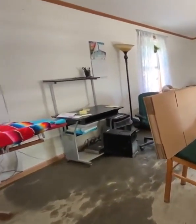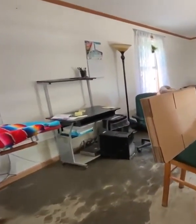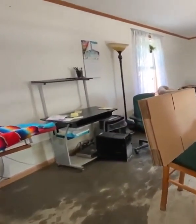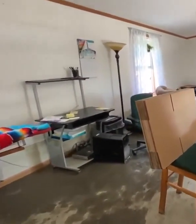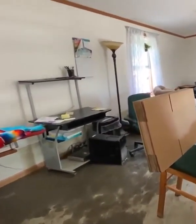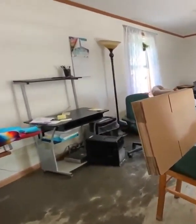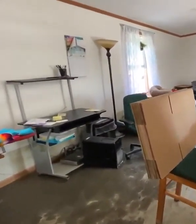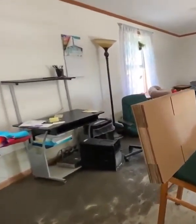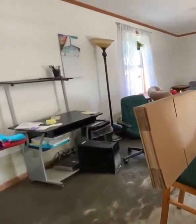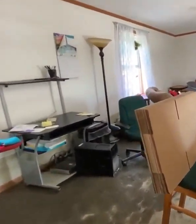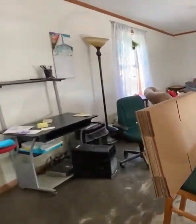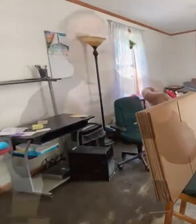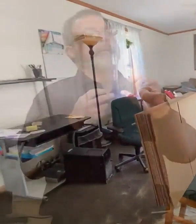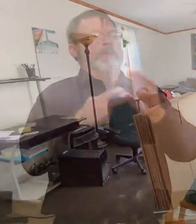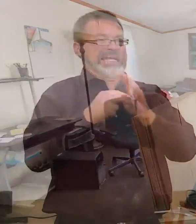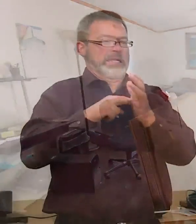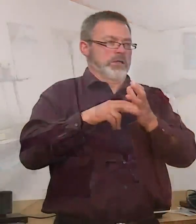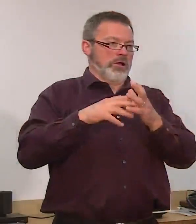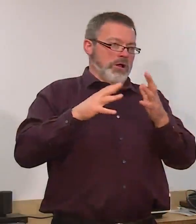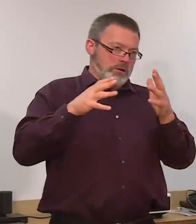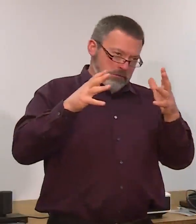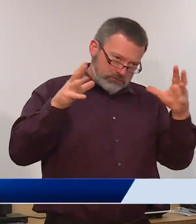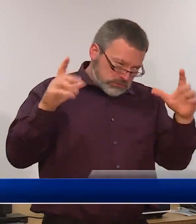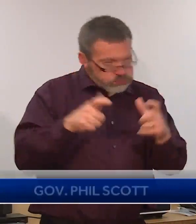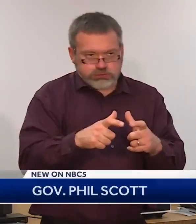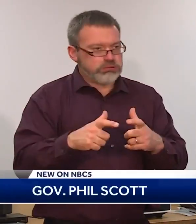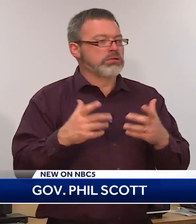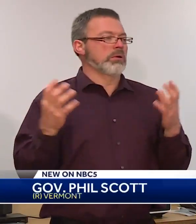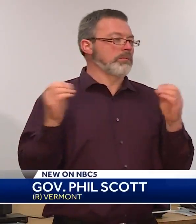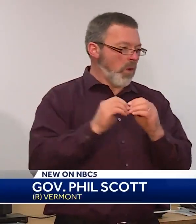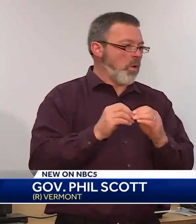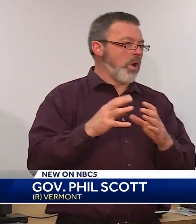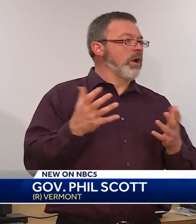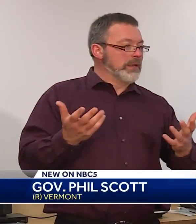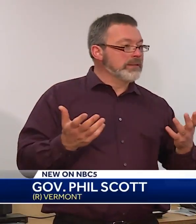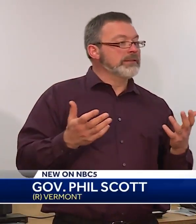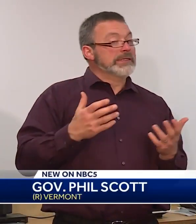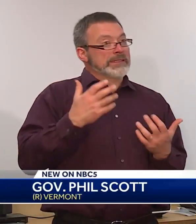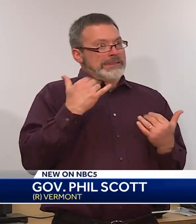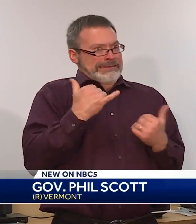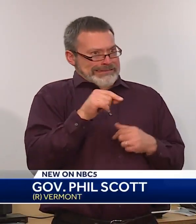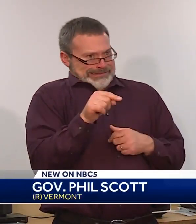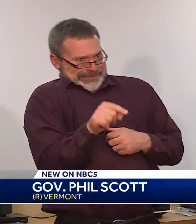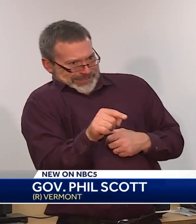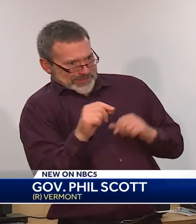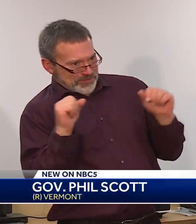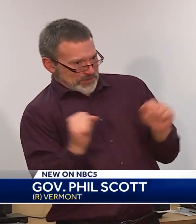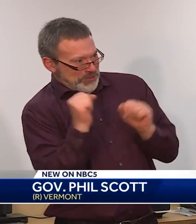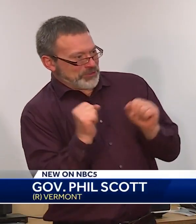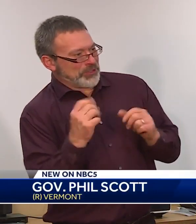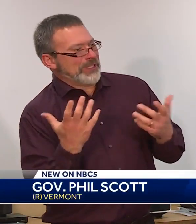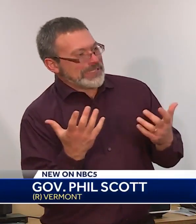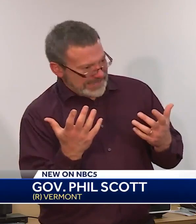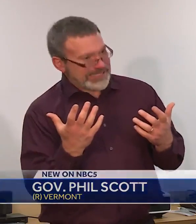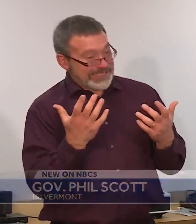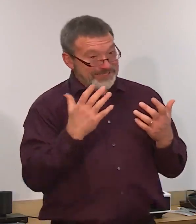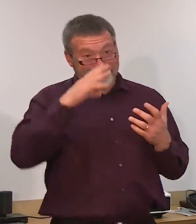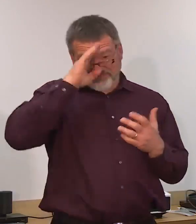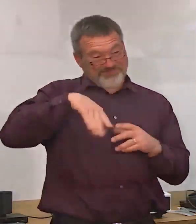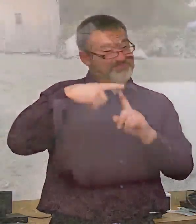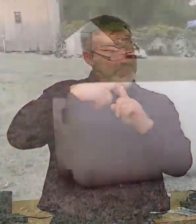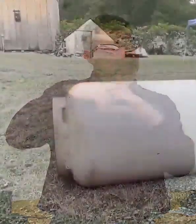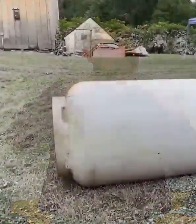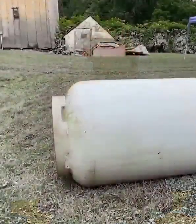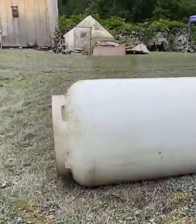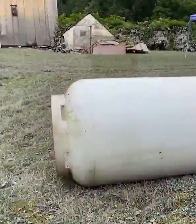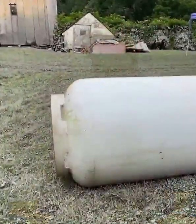warm before winter is on. We're getting towards winter now. The temperature is dropping and so yeah, I'm